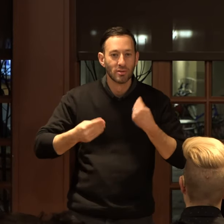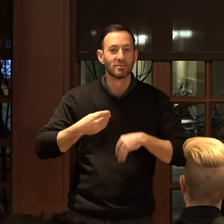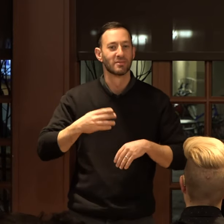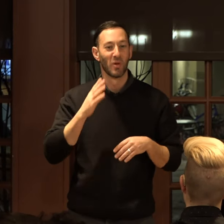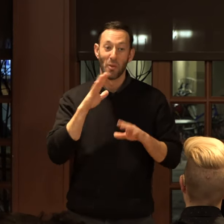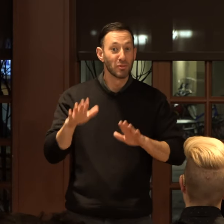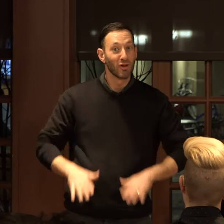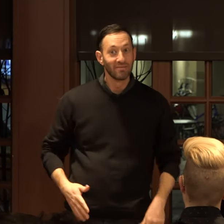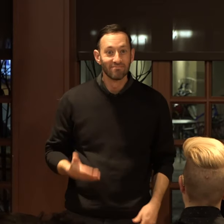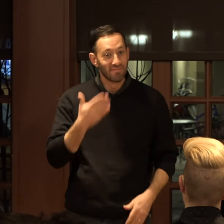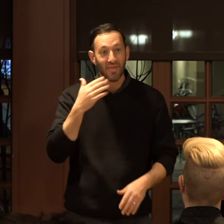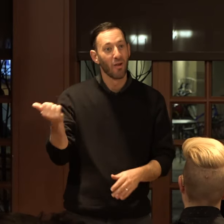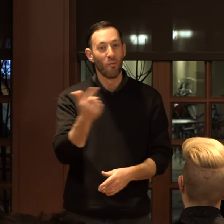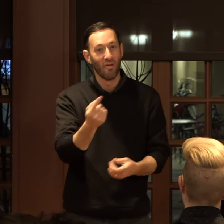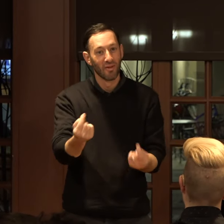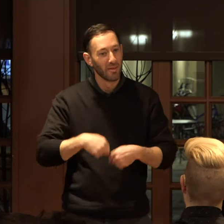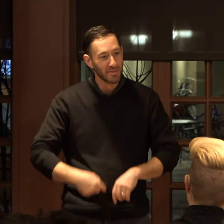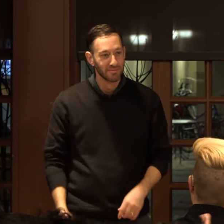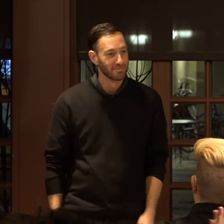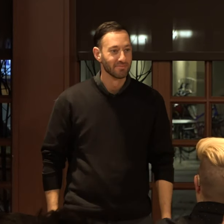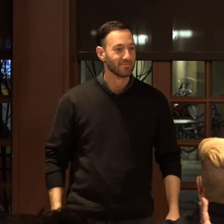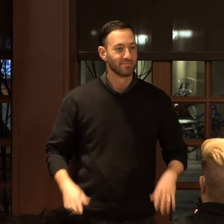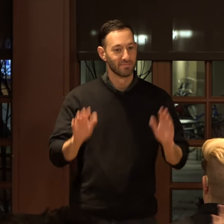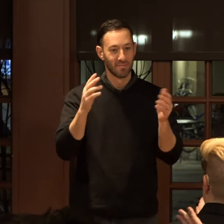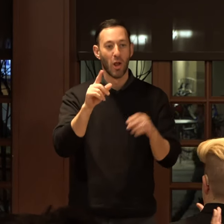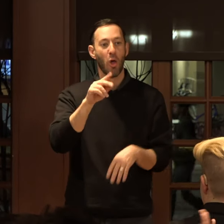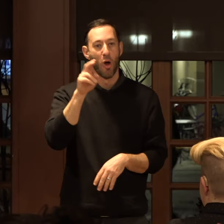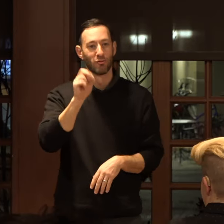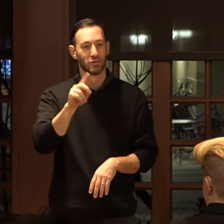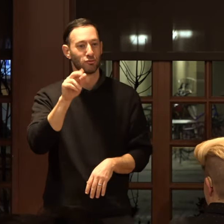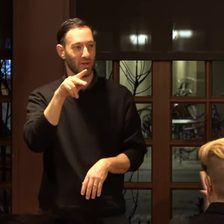It'll be great. Thank you all for coming. Lauren Drake.